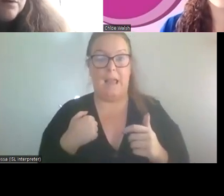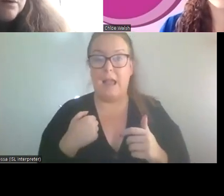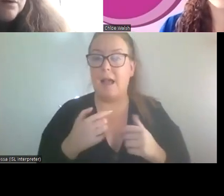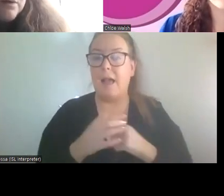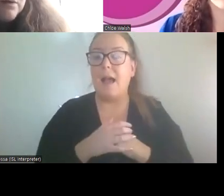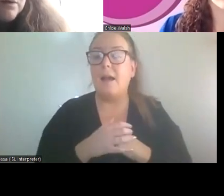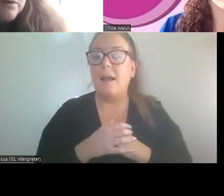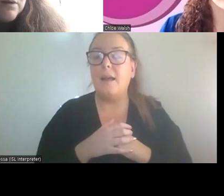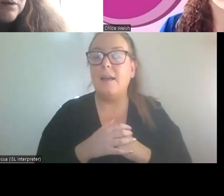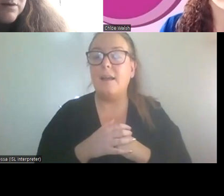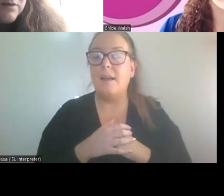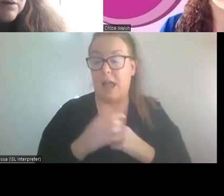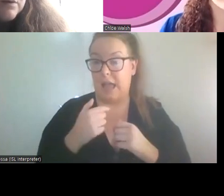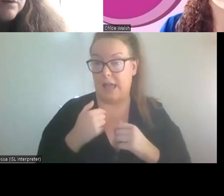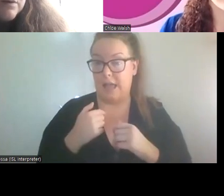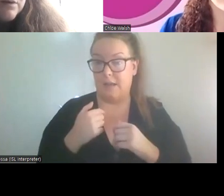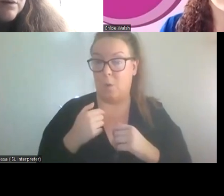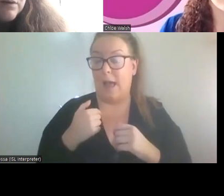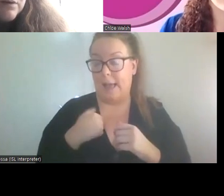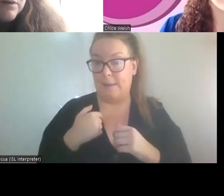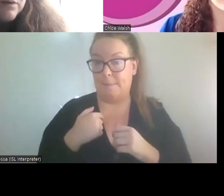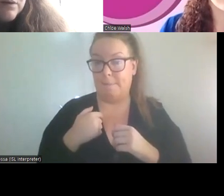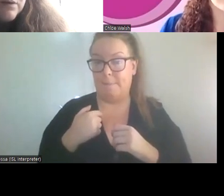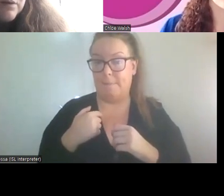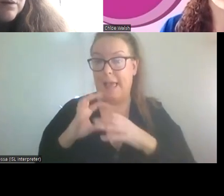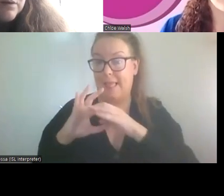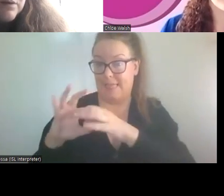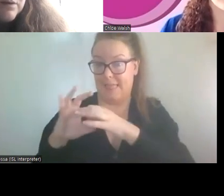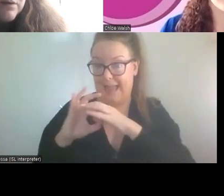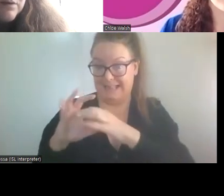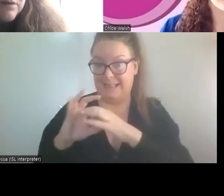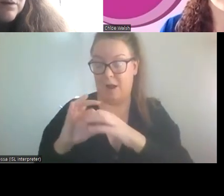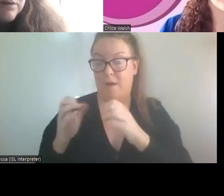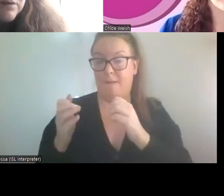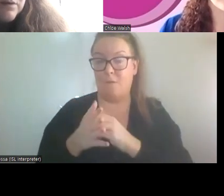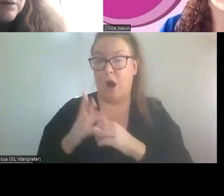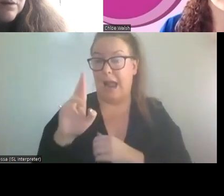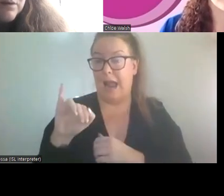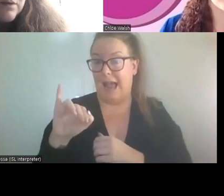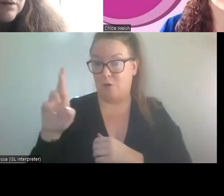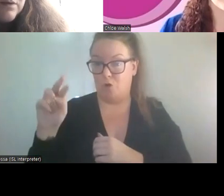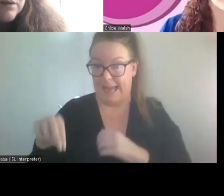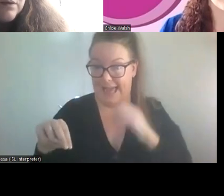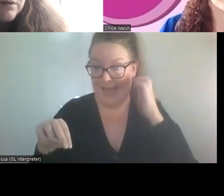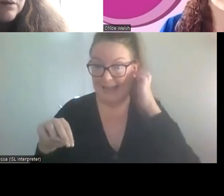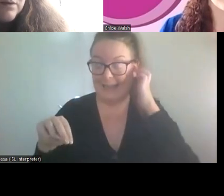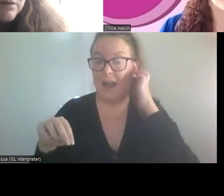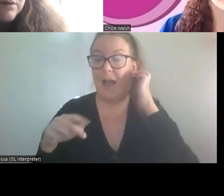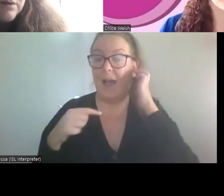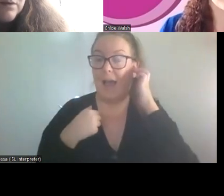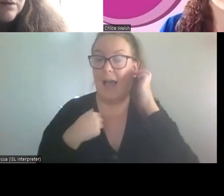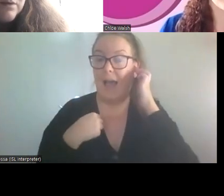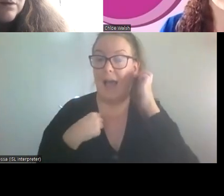for the IRN and I